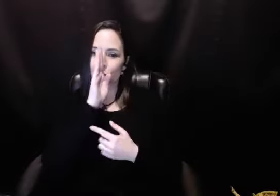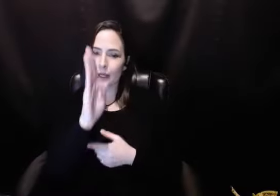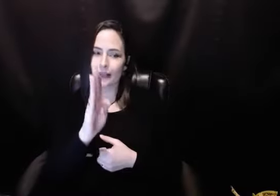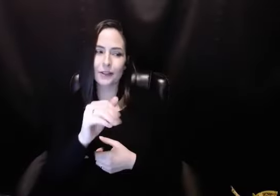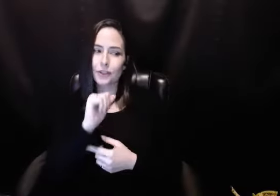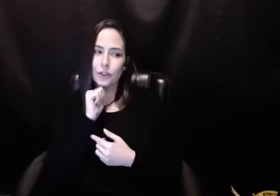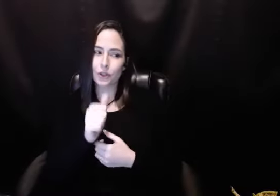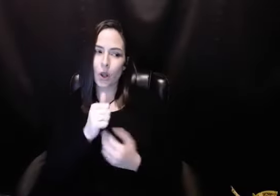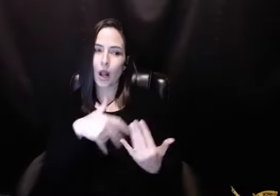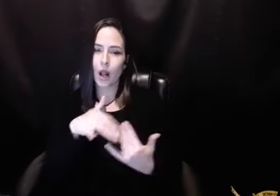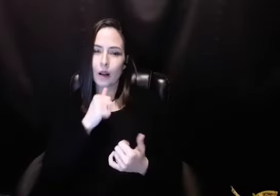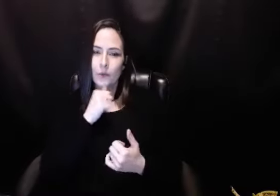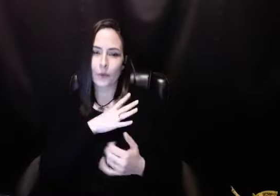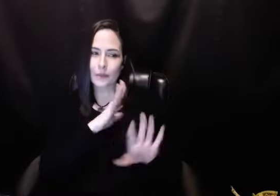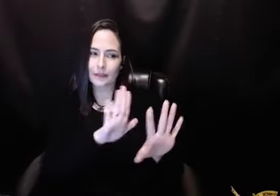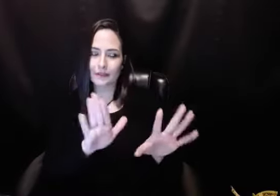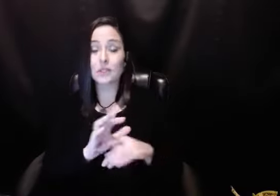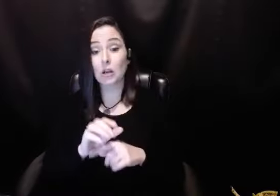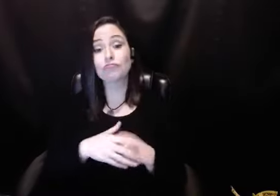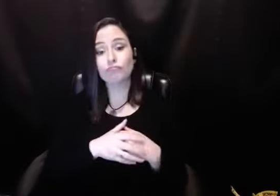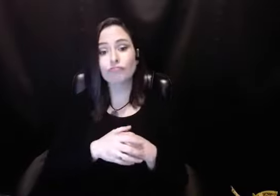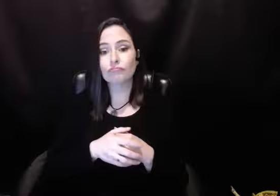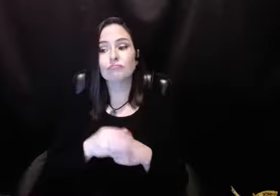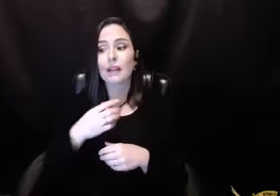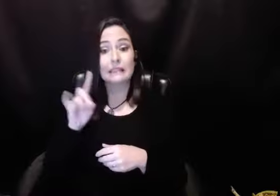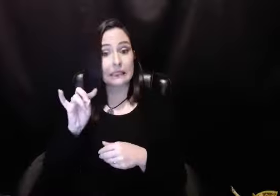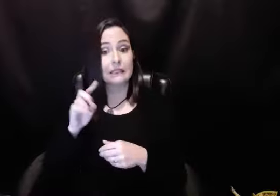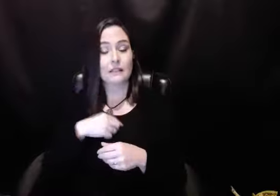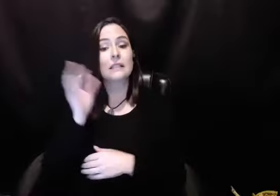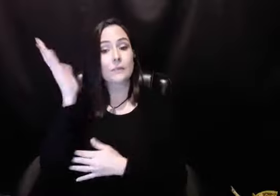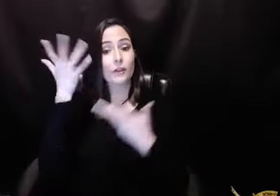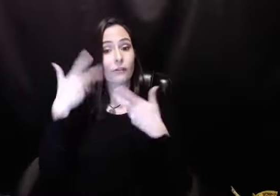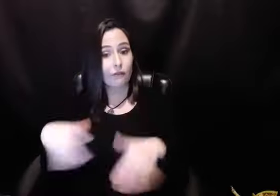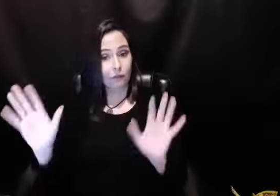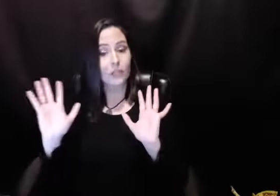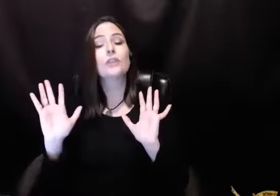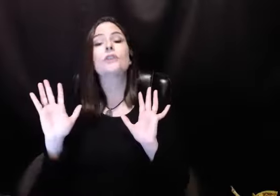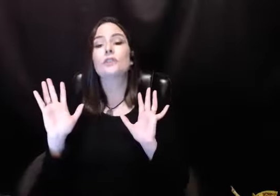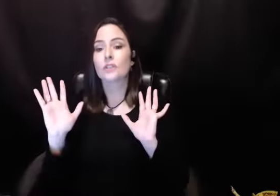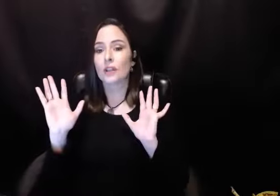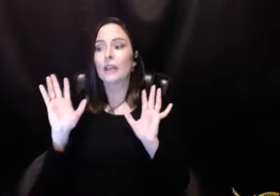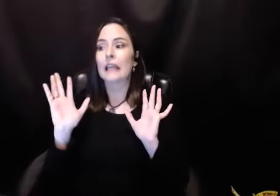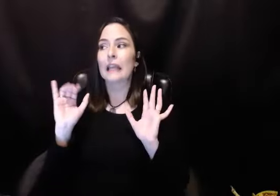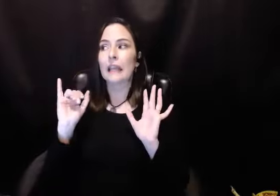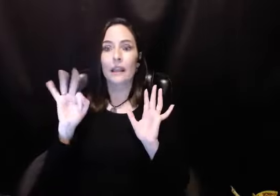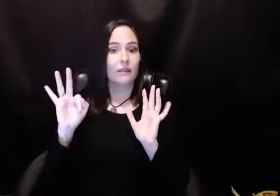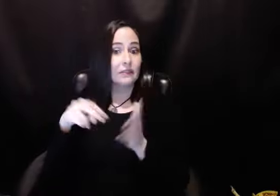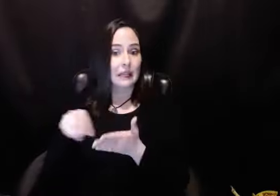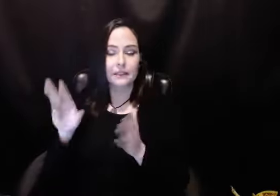there. And she said, you just keep yourself clean. And I have. Saturday night after the speaker dance happens, I go to my